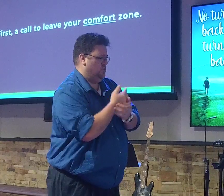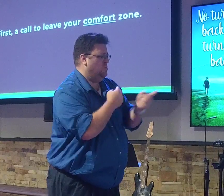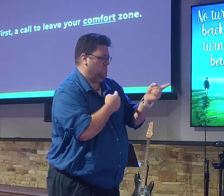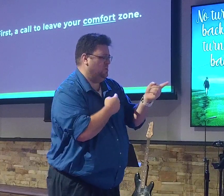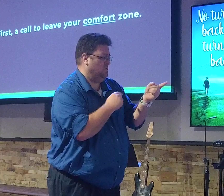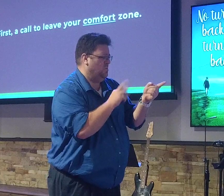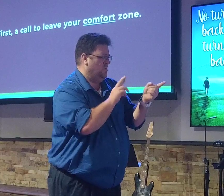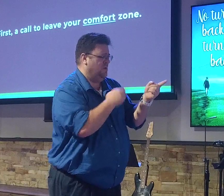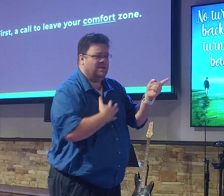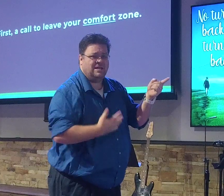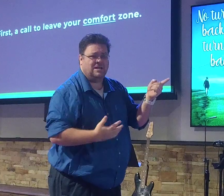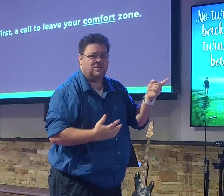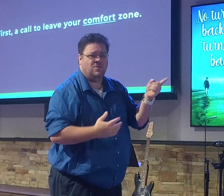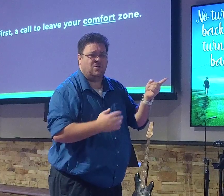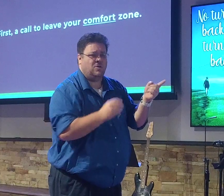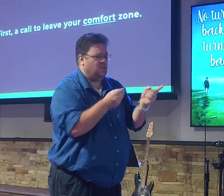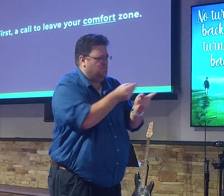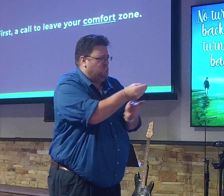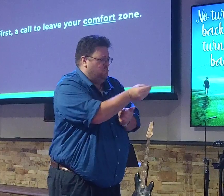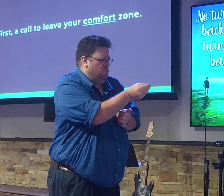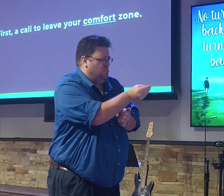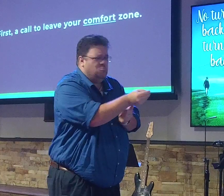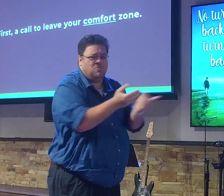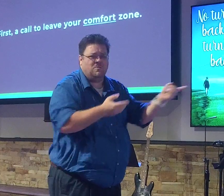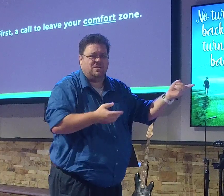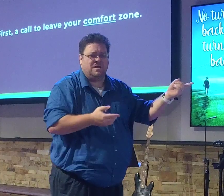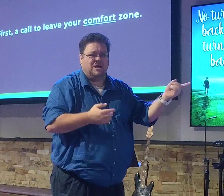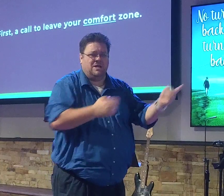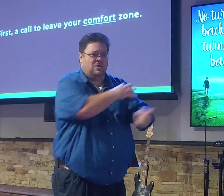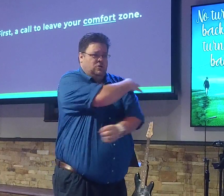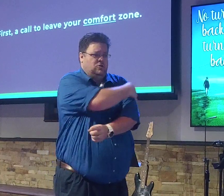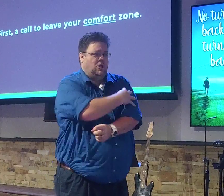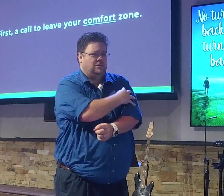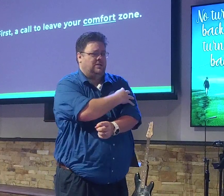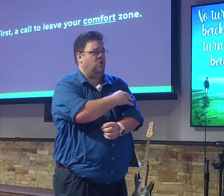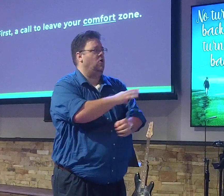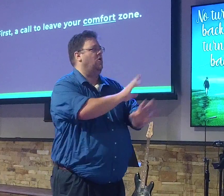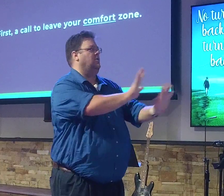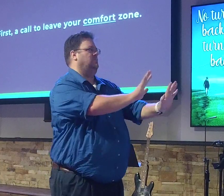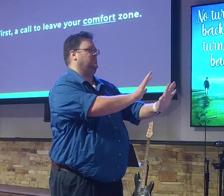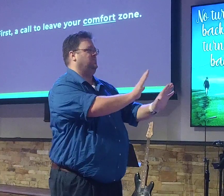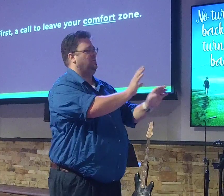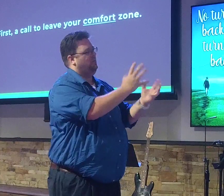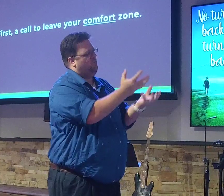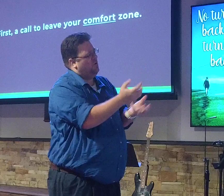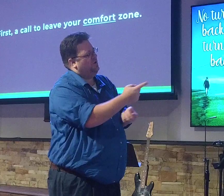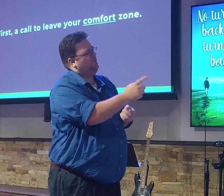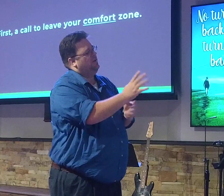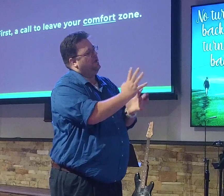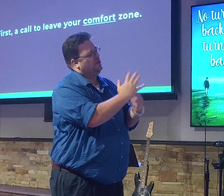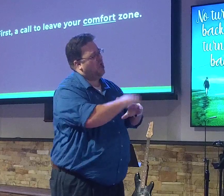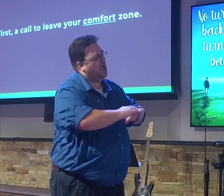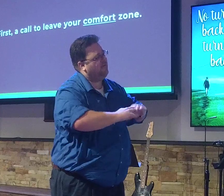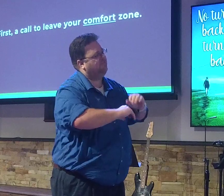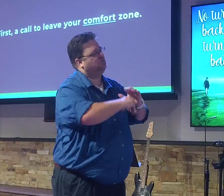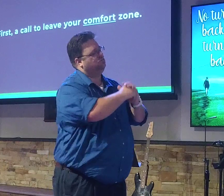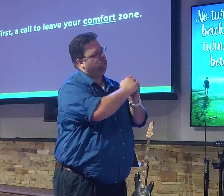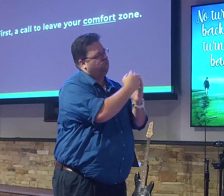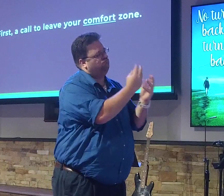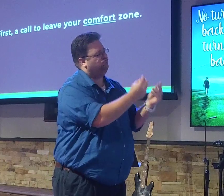Does he meet with the new recruits and the drill sergeant say, we just want you to have a comfortable stay for the next eight